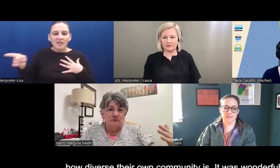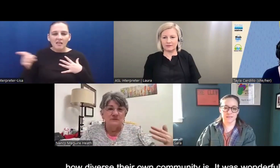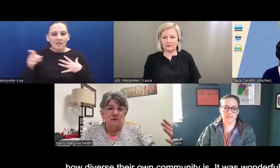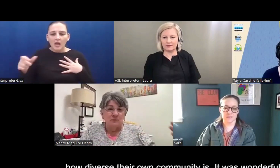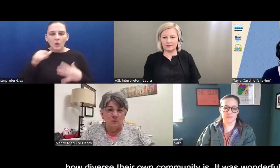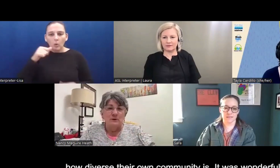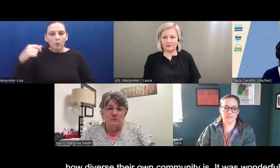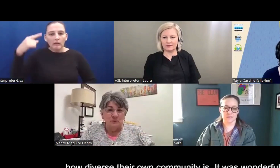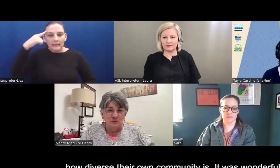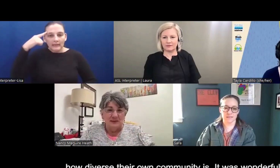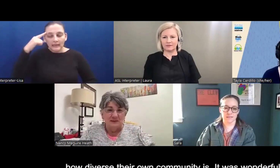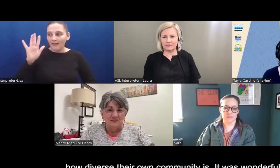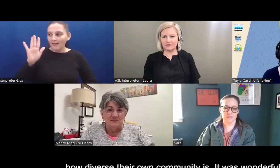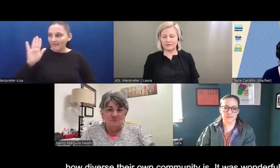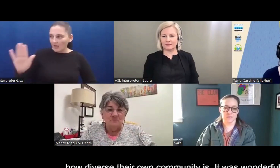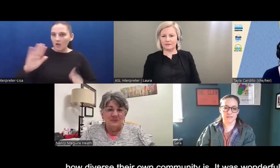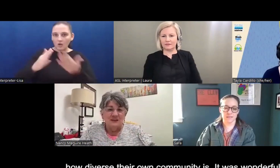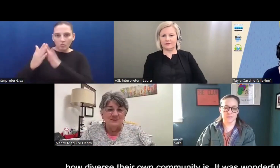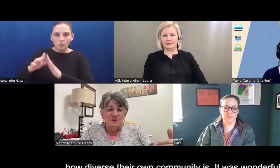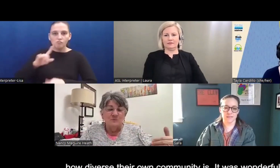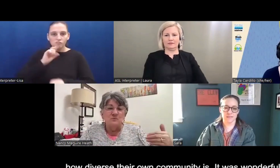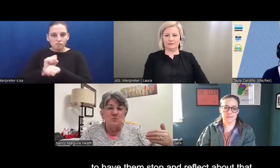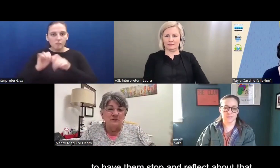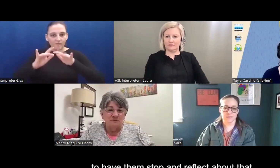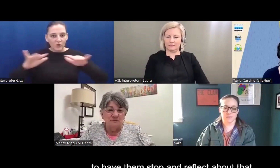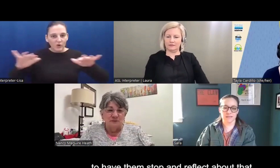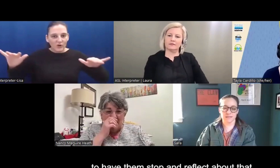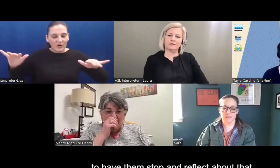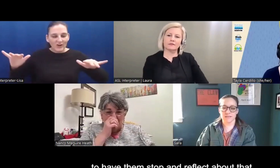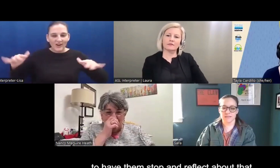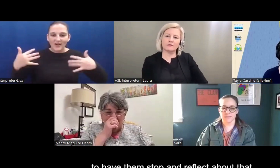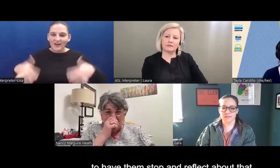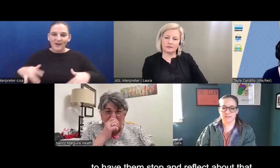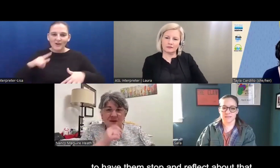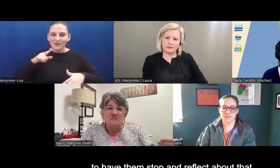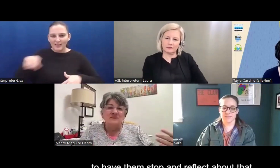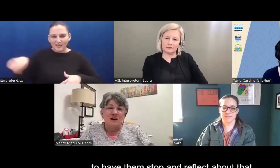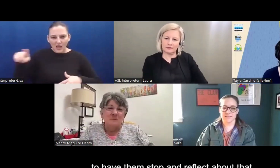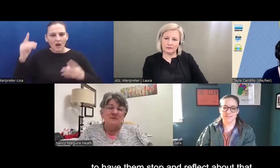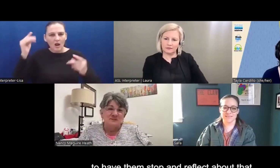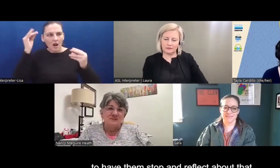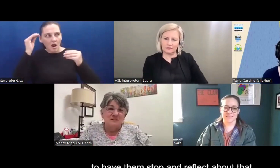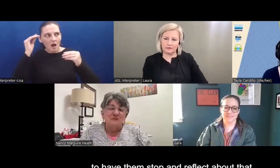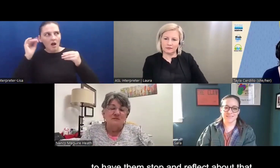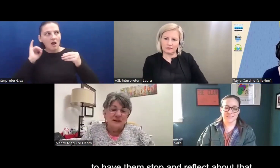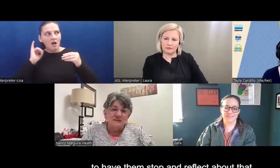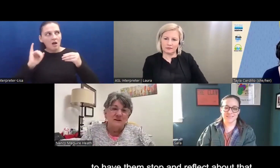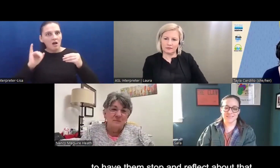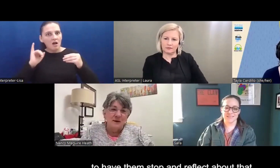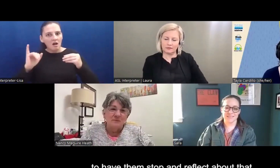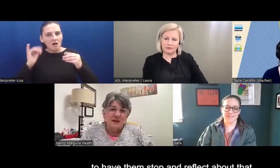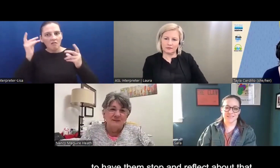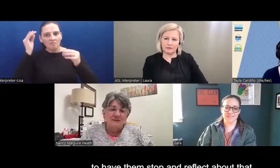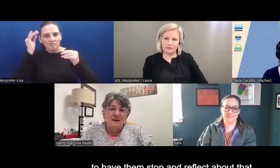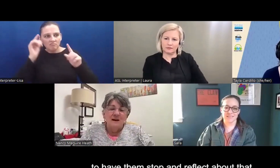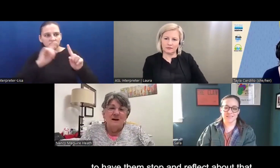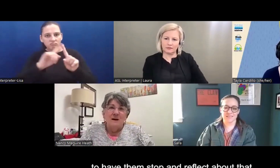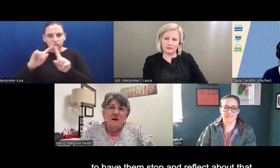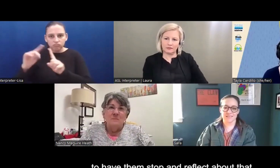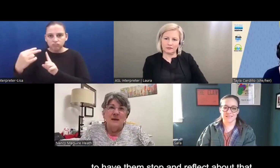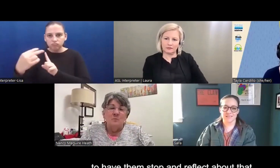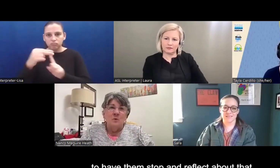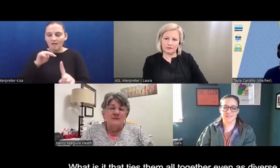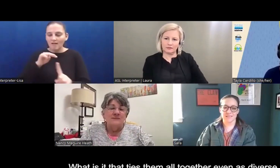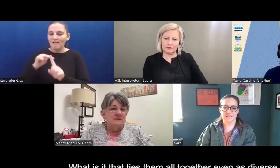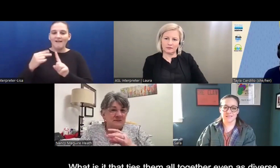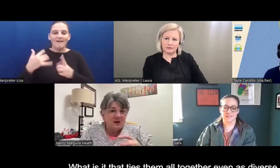diverse their own community is. And so it was wonderful to have them stop and reflect about that. Um,